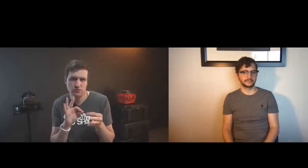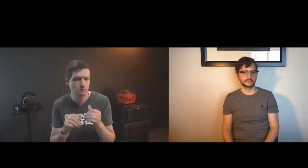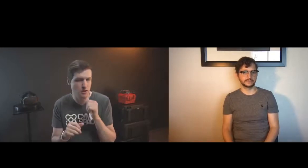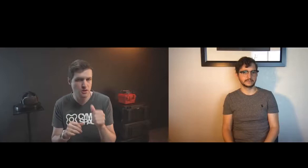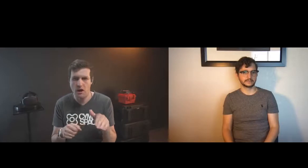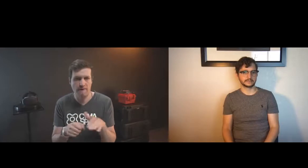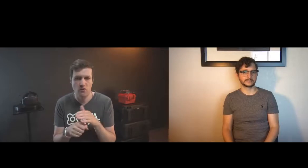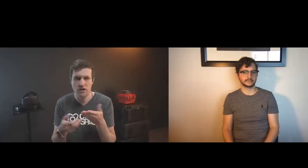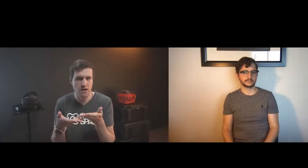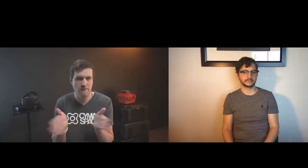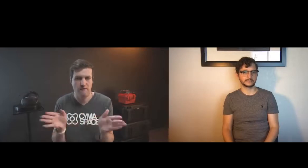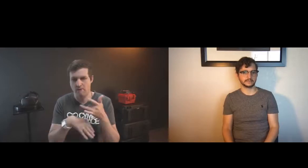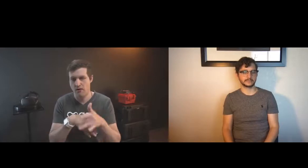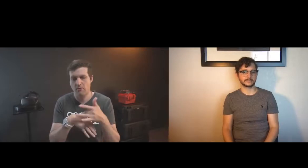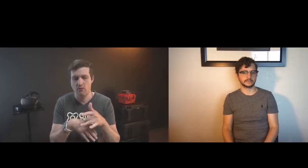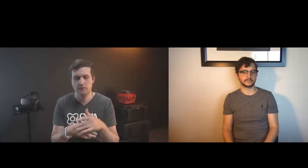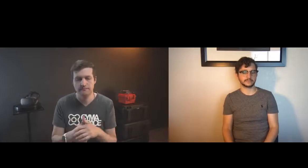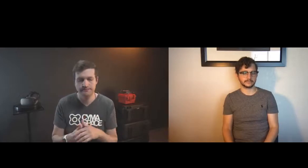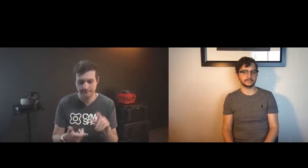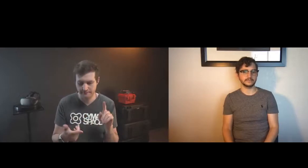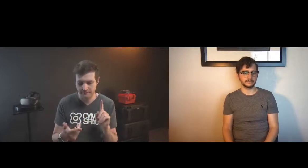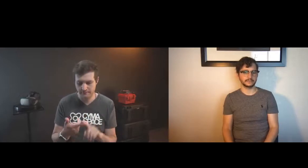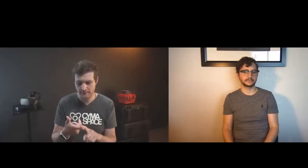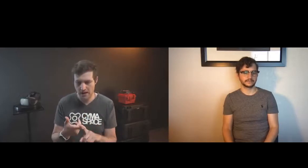but they're just starting to add captioning